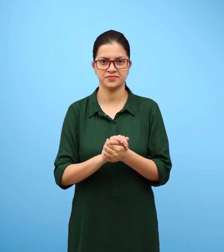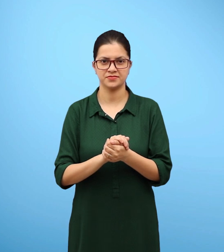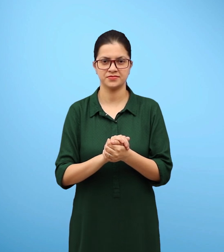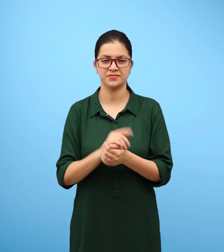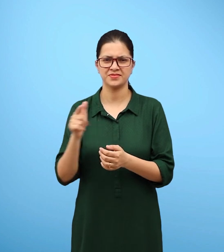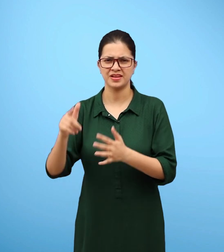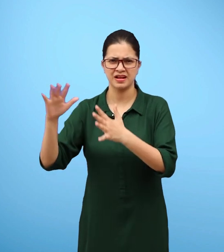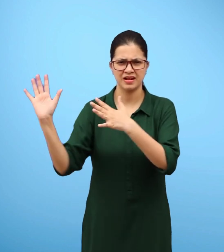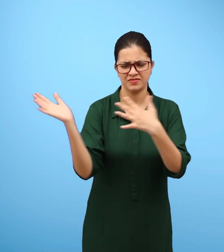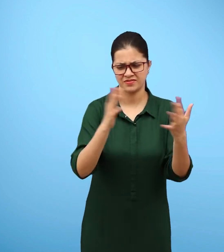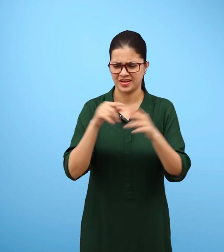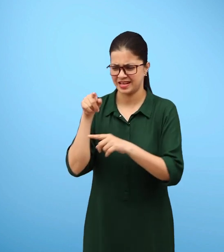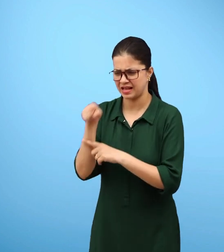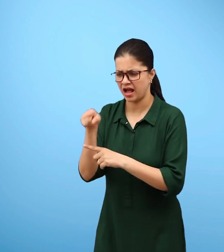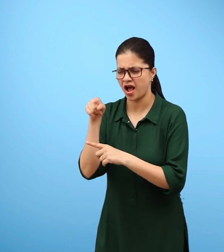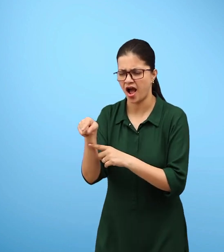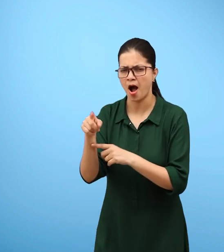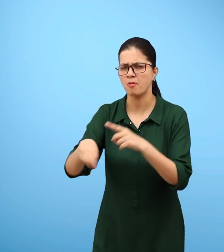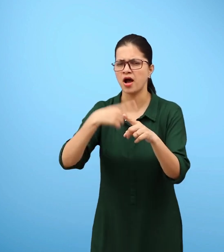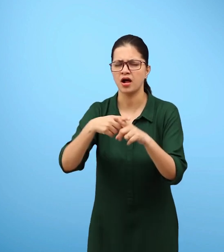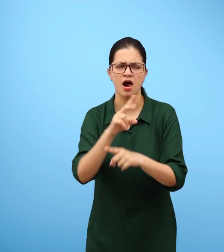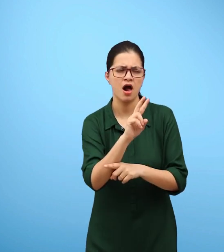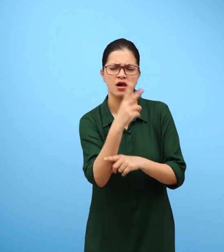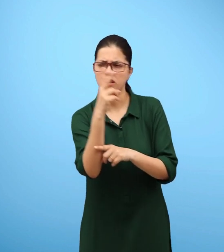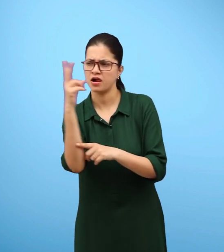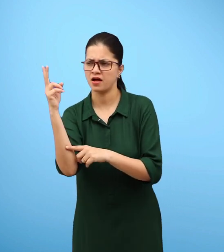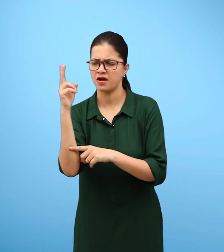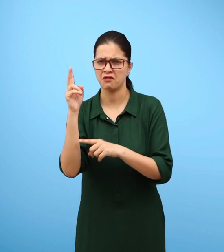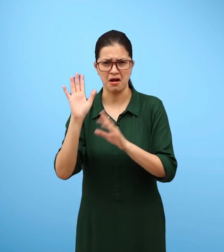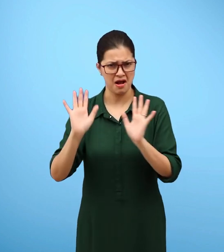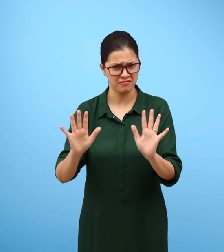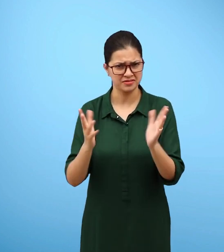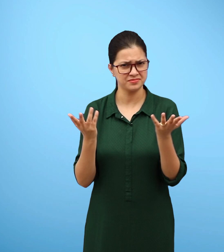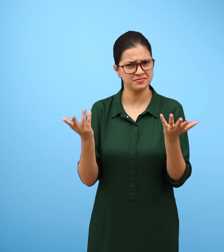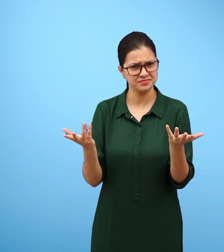We can now appreciate how important air is for life on earth.